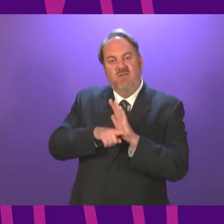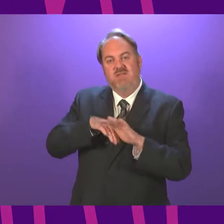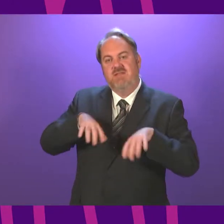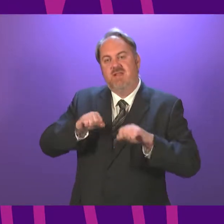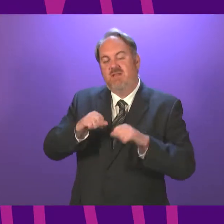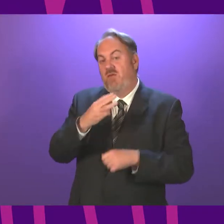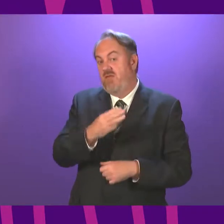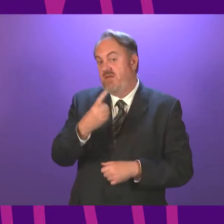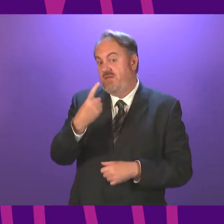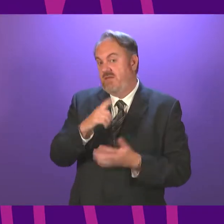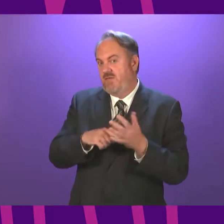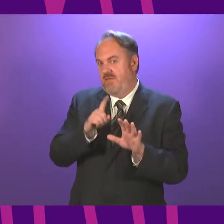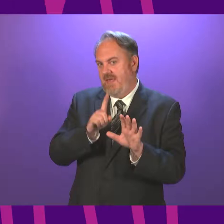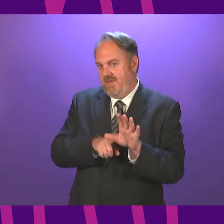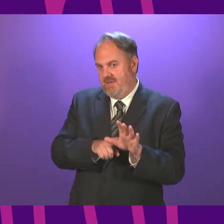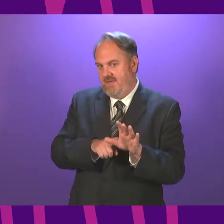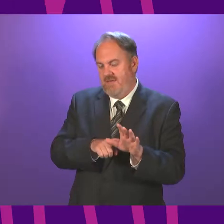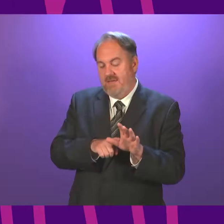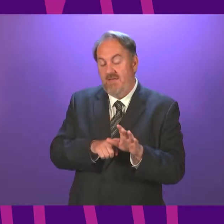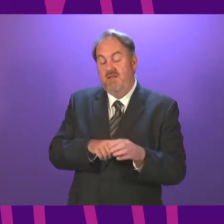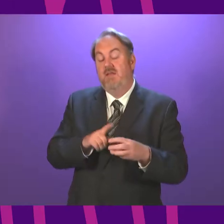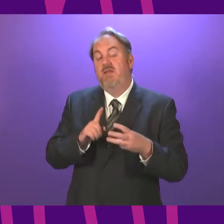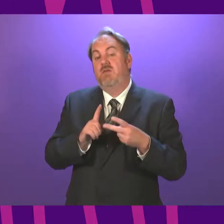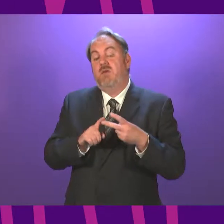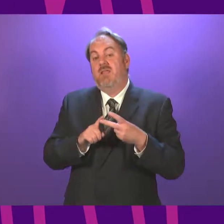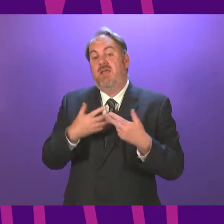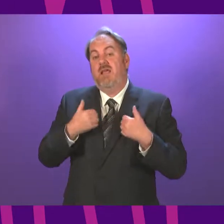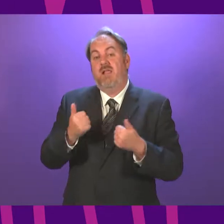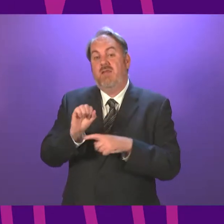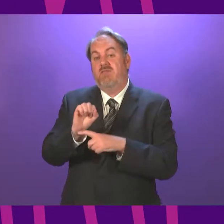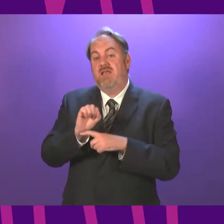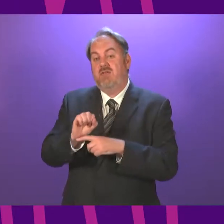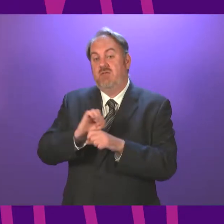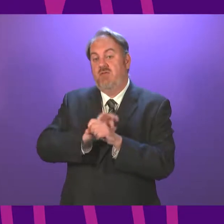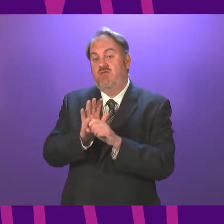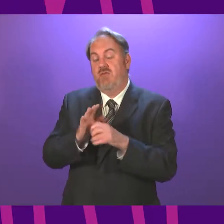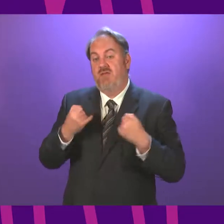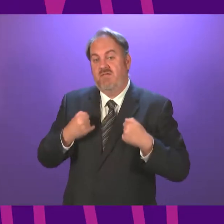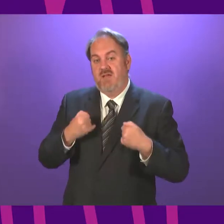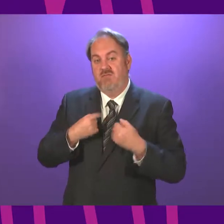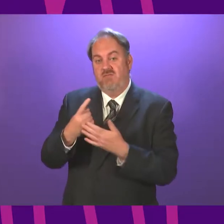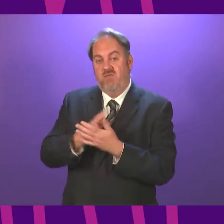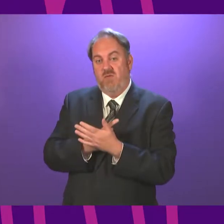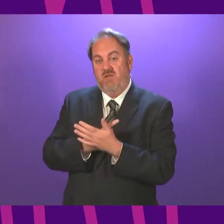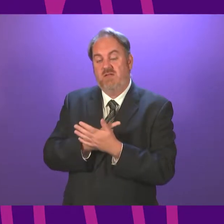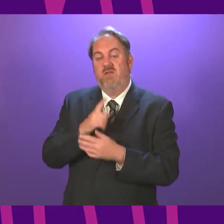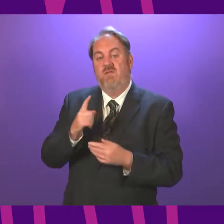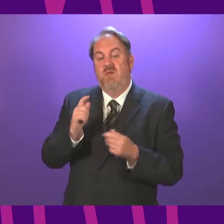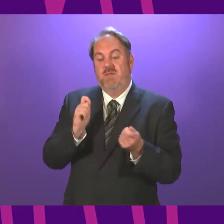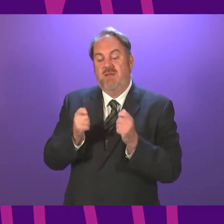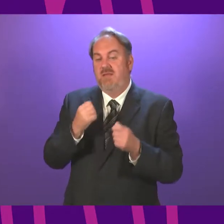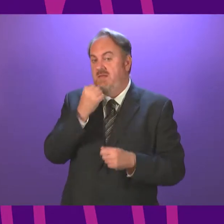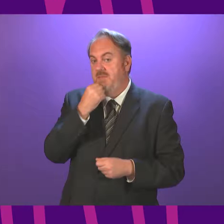31 May. Moving on, President and Officer, we've got the Health Protection Coronavirus Restrictions Requirements Local Levels Scotland Amendment No.